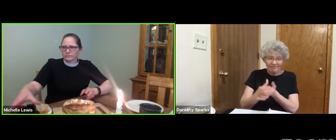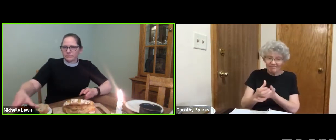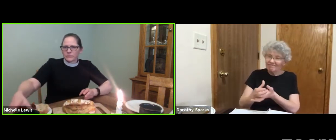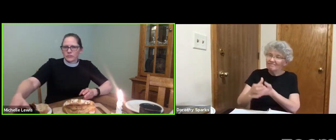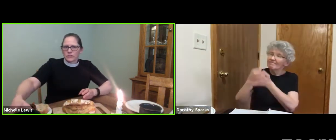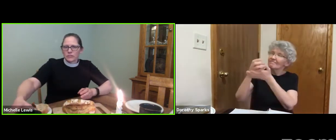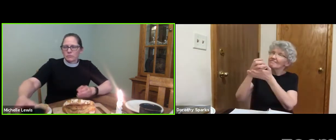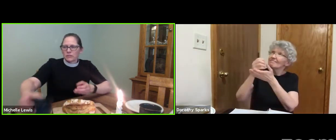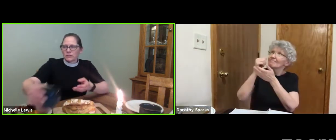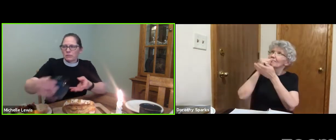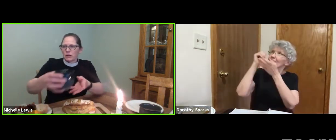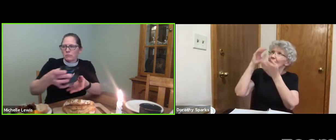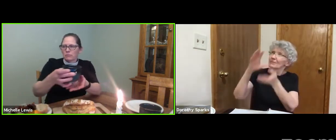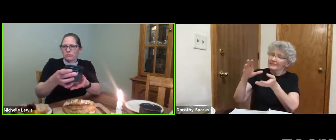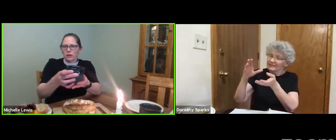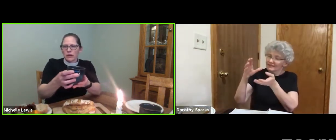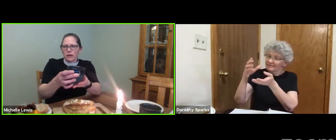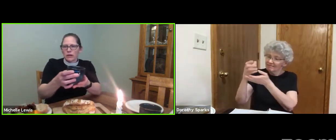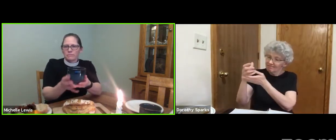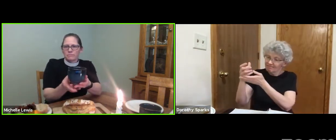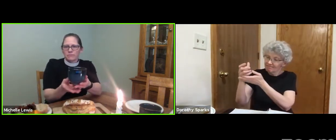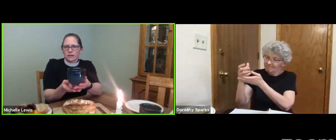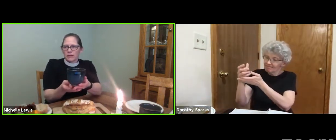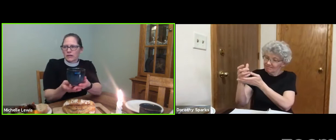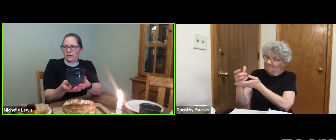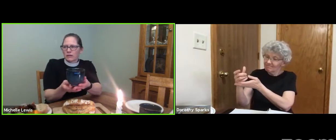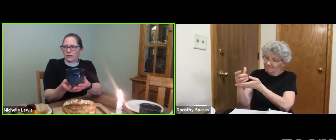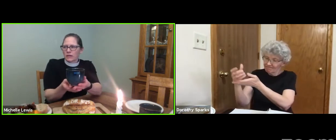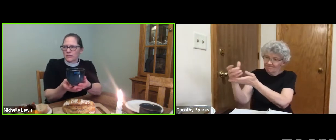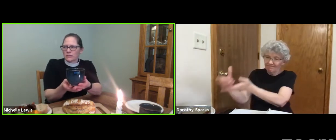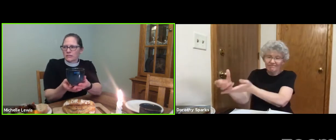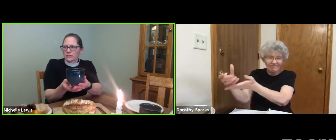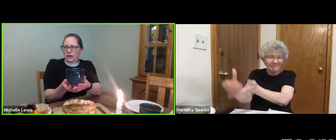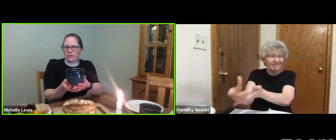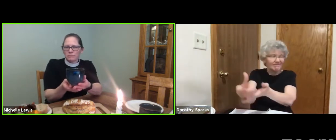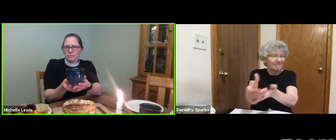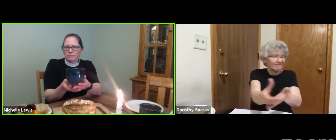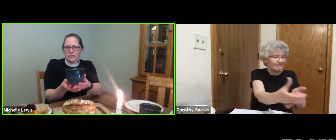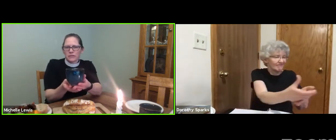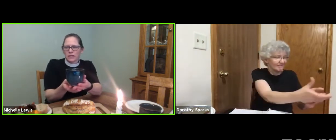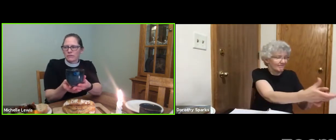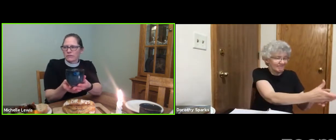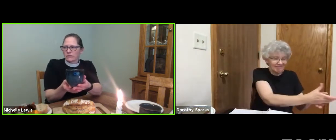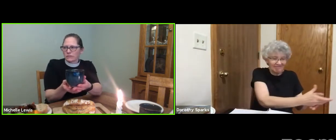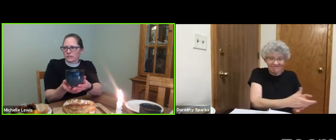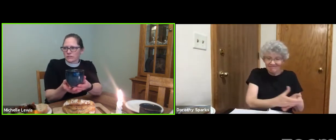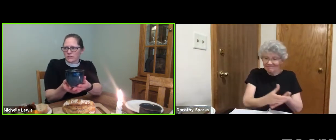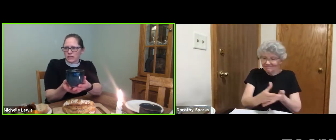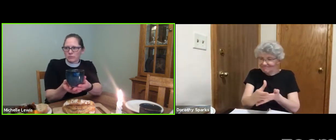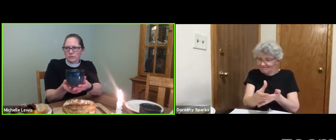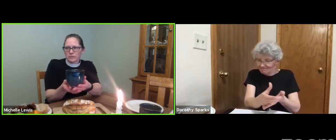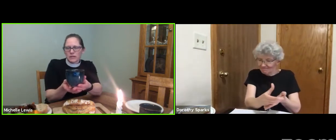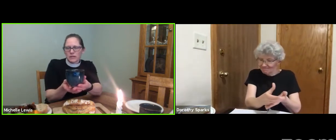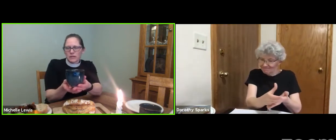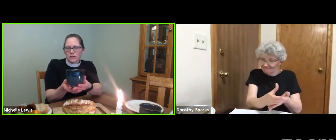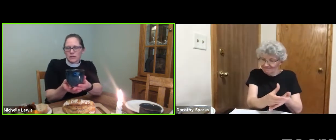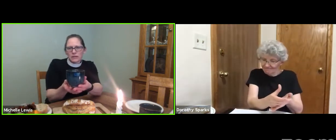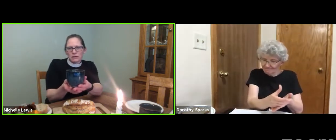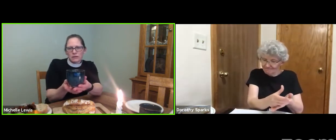Jesus picked up a cup of wine and gave thanks to God. He gave it to his disciples and they all drank